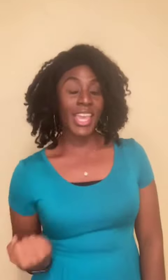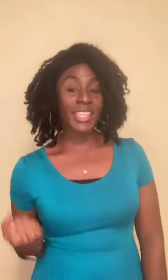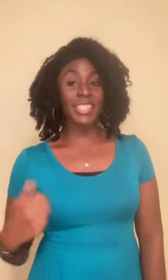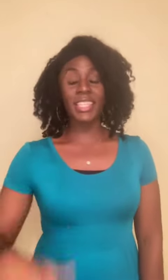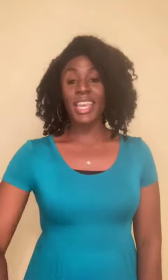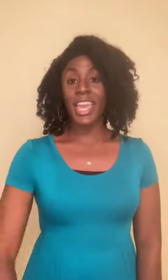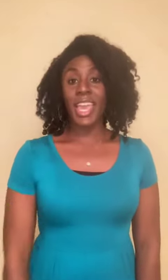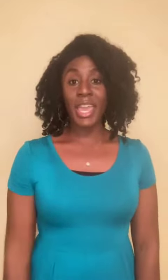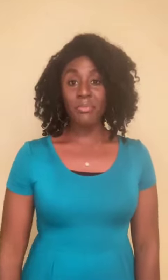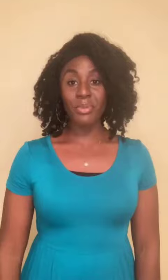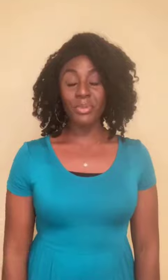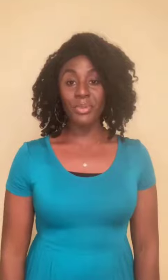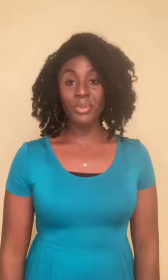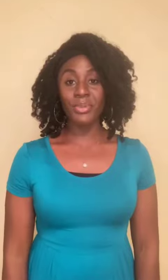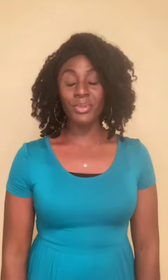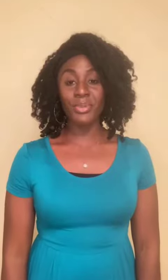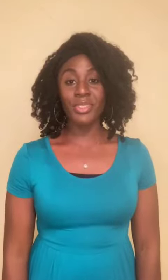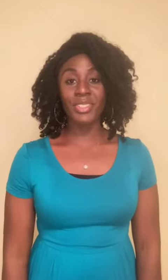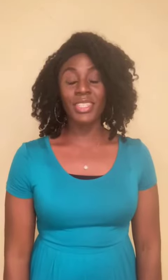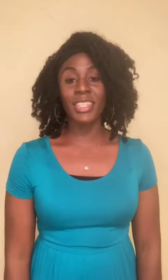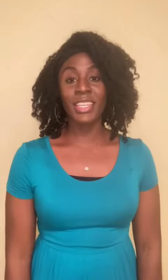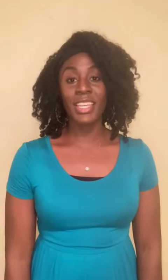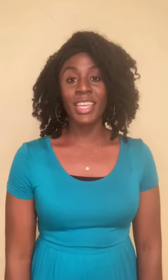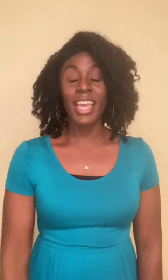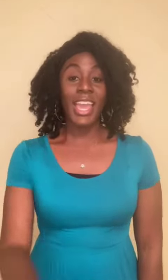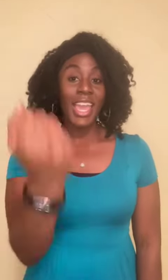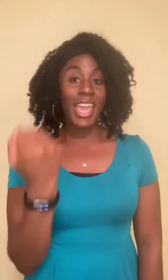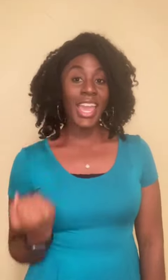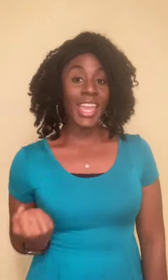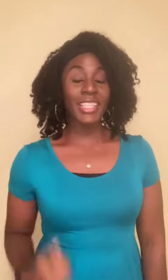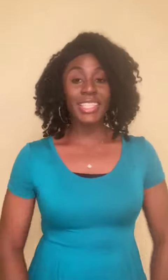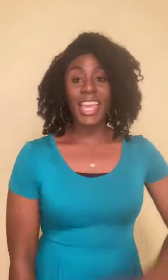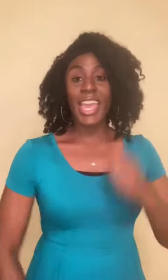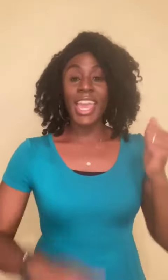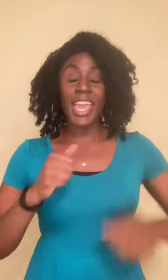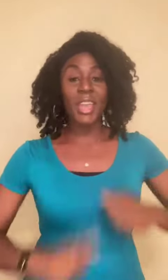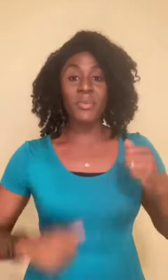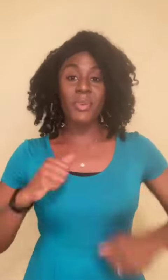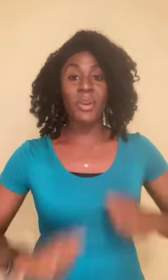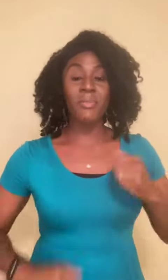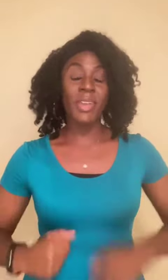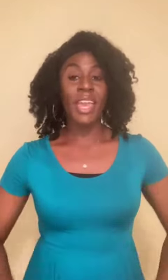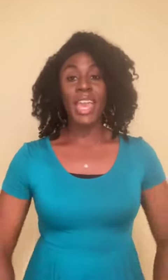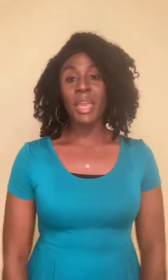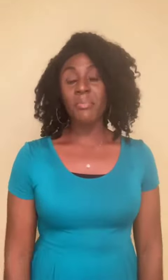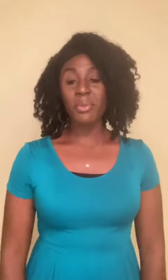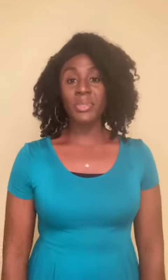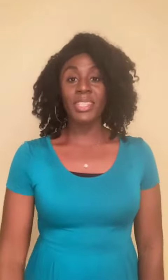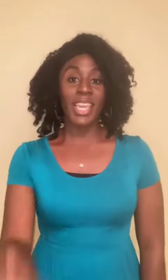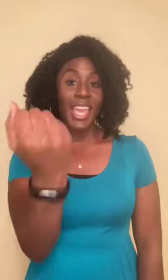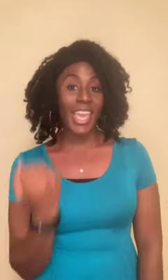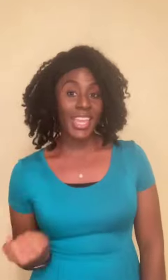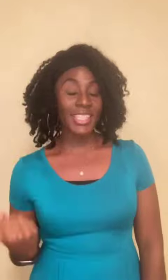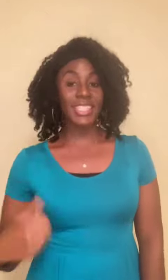Ace, A-B-U-S. Ace, A-Rum. A-B-U-S. Ace,